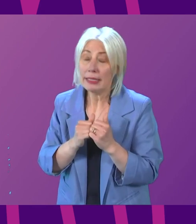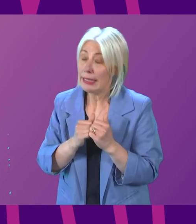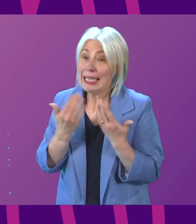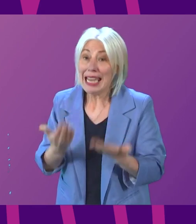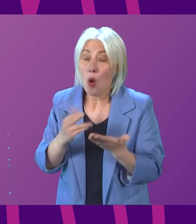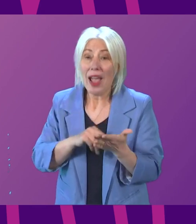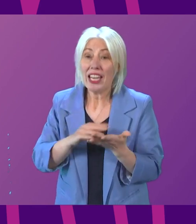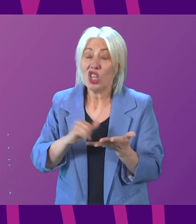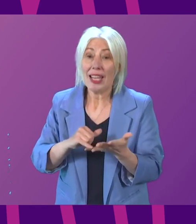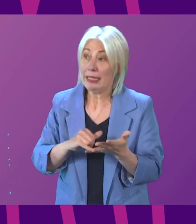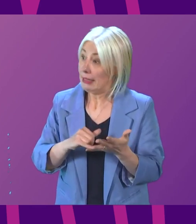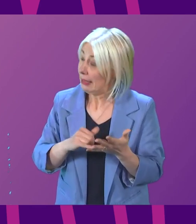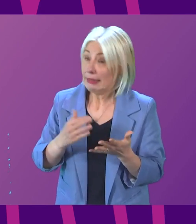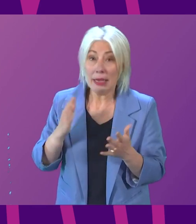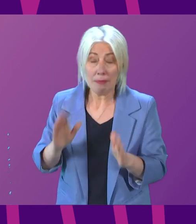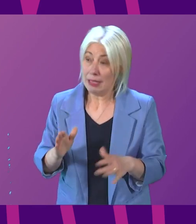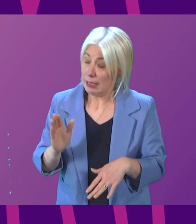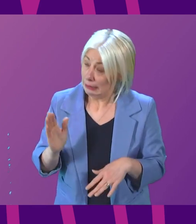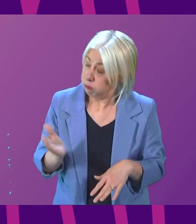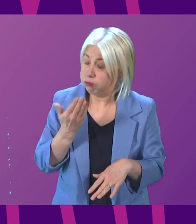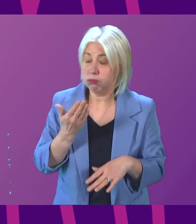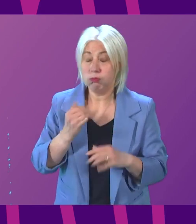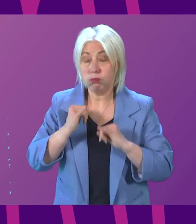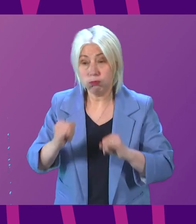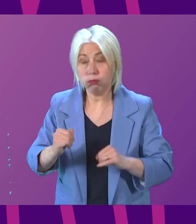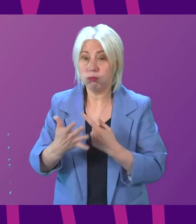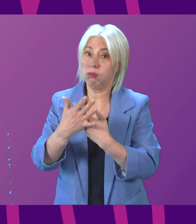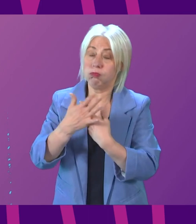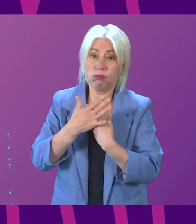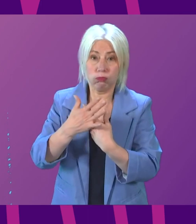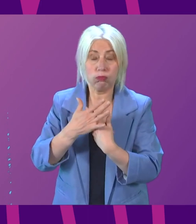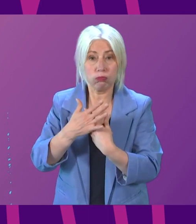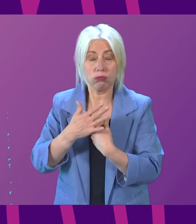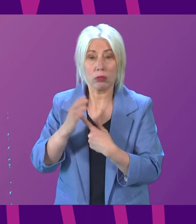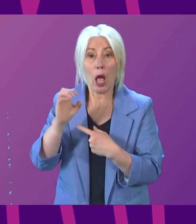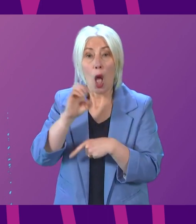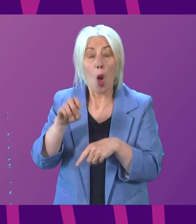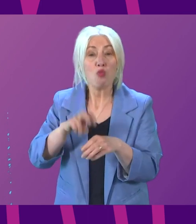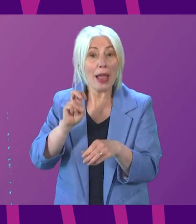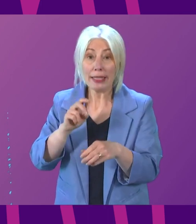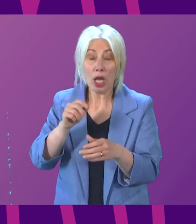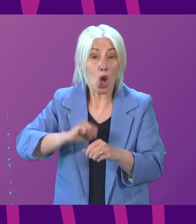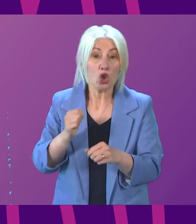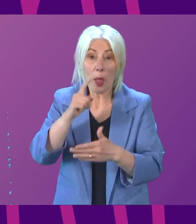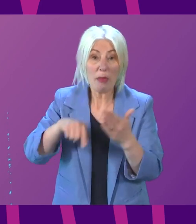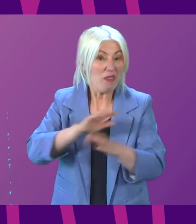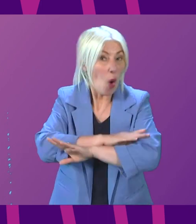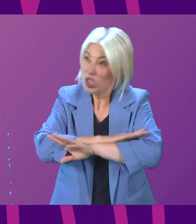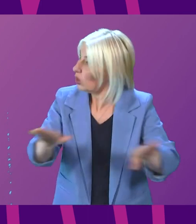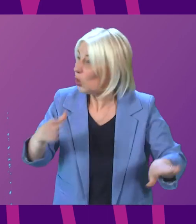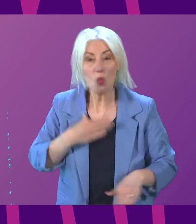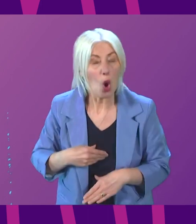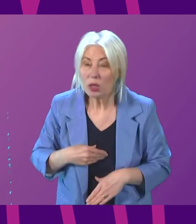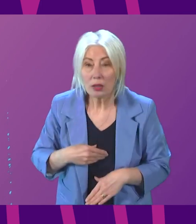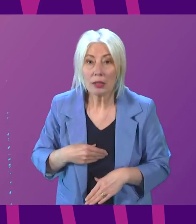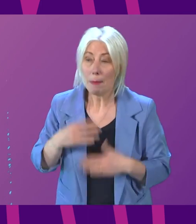NHS has faced and continues to face unprecedented pressure, Brexit, which Scotland overwhelmingly rejected, has made those pressures